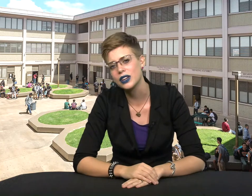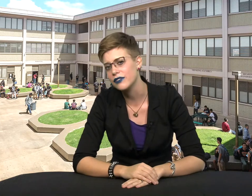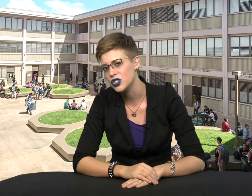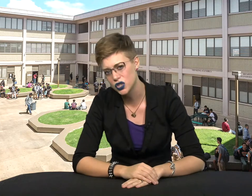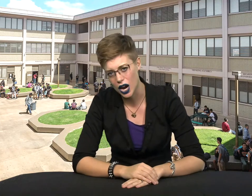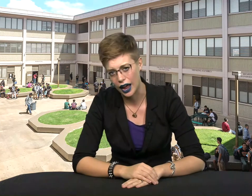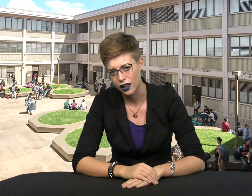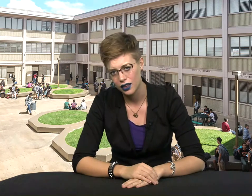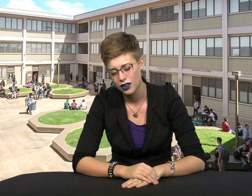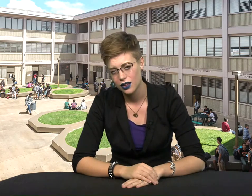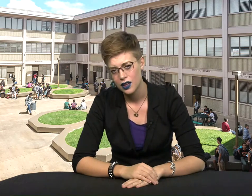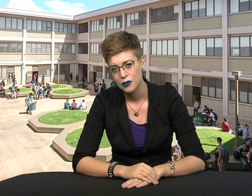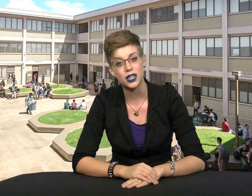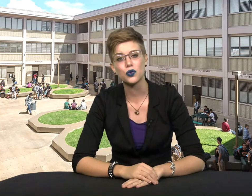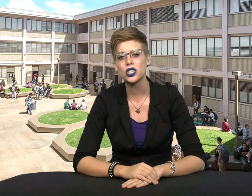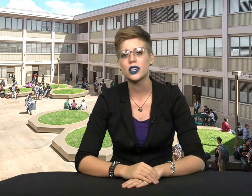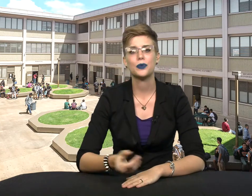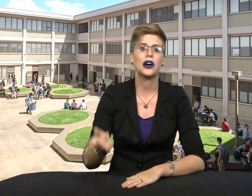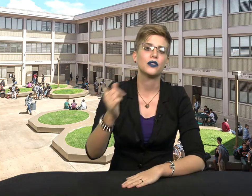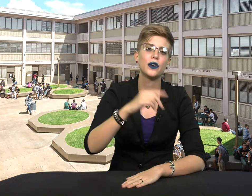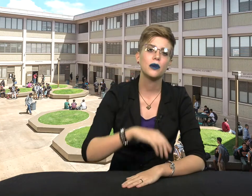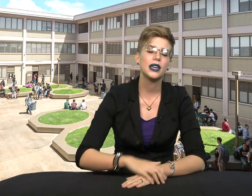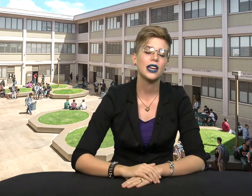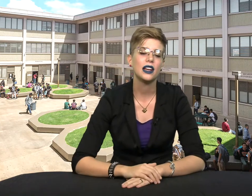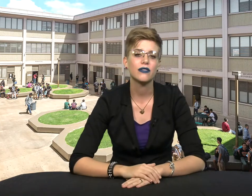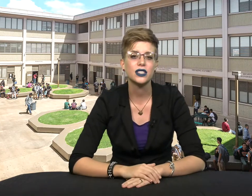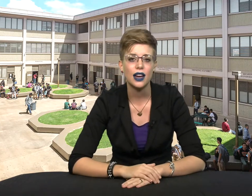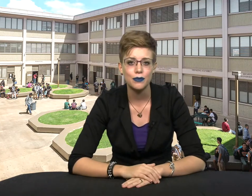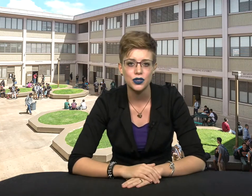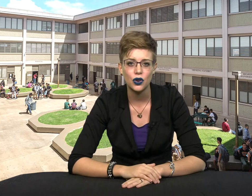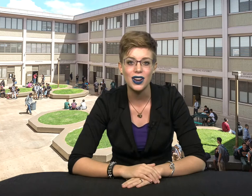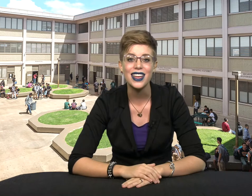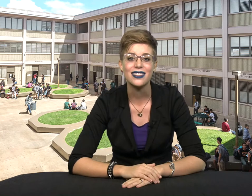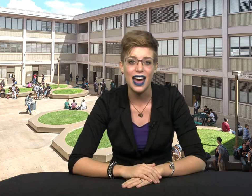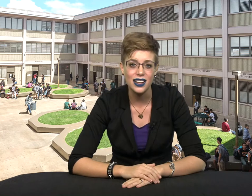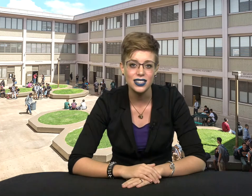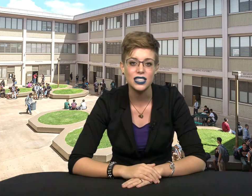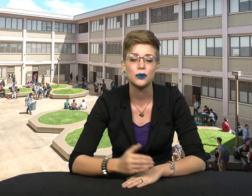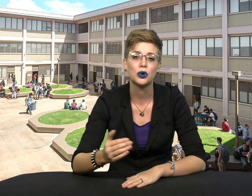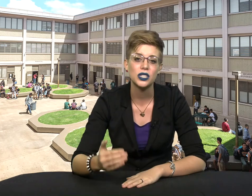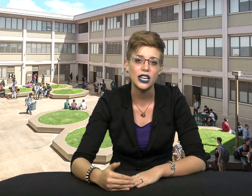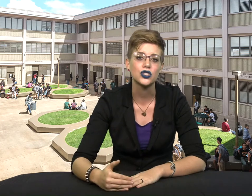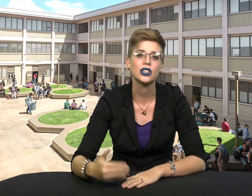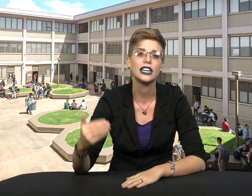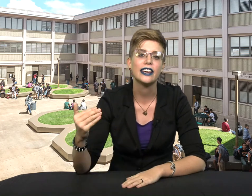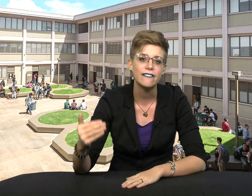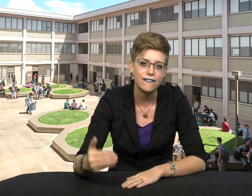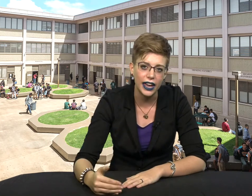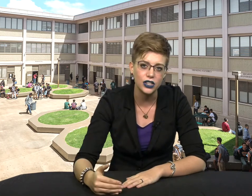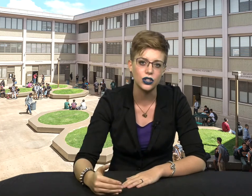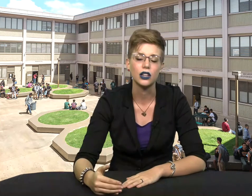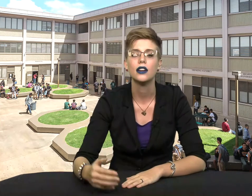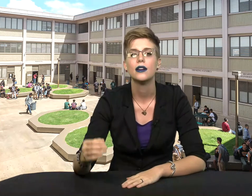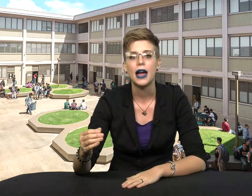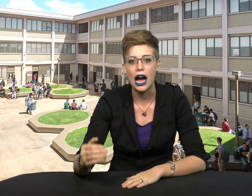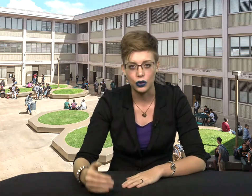even try. But as we talked about at the very beginning of this episode, that is a potentially fatal outlook.